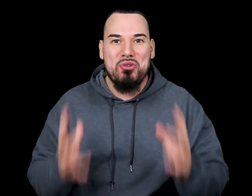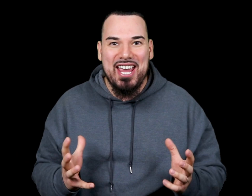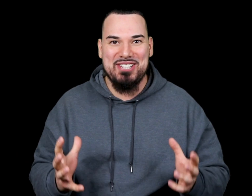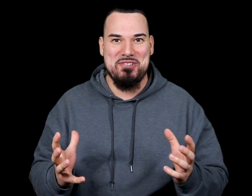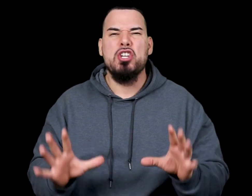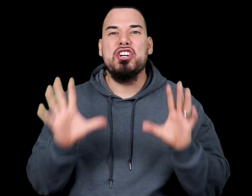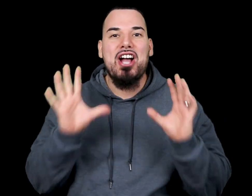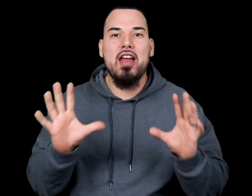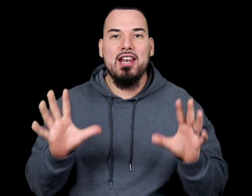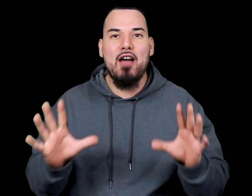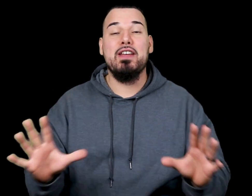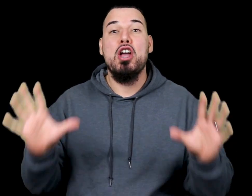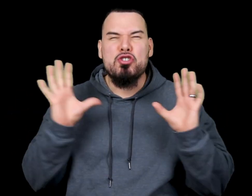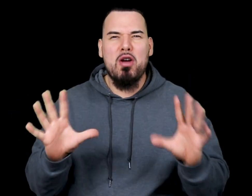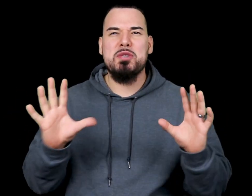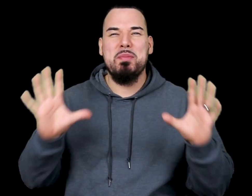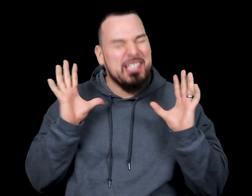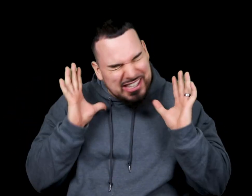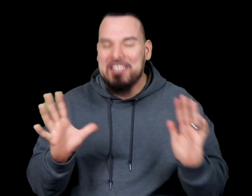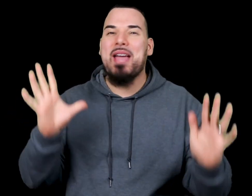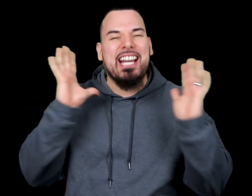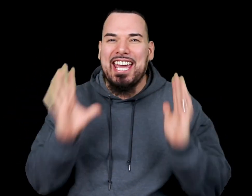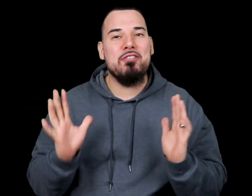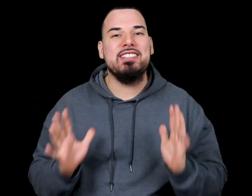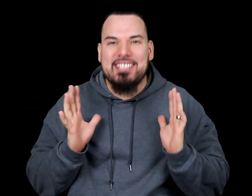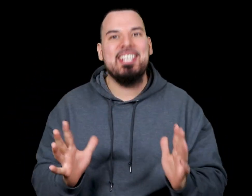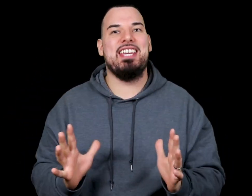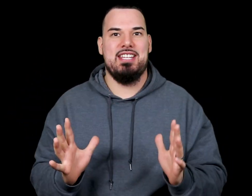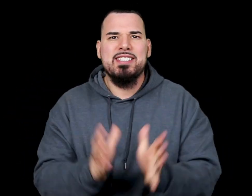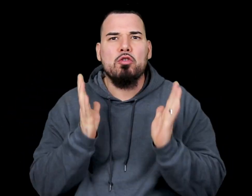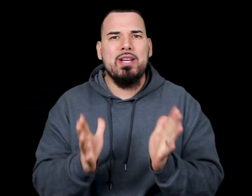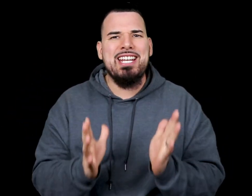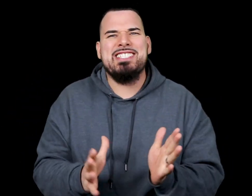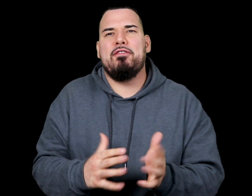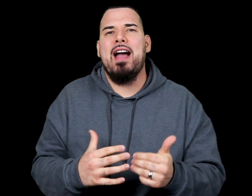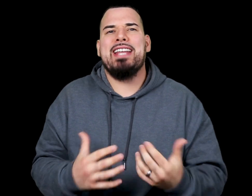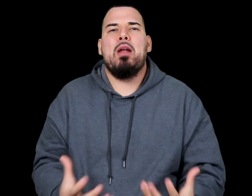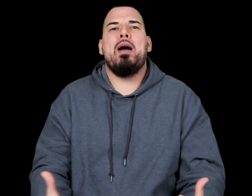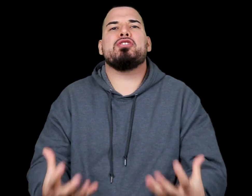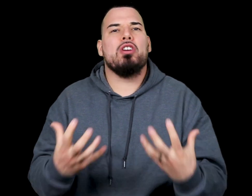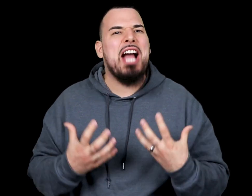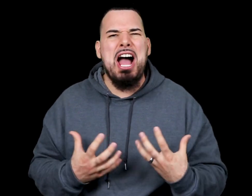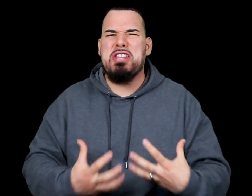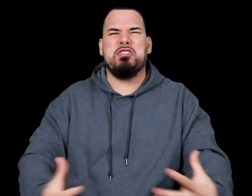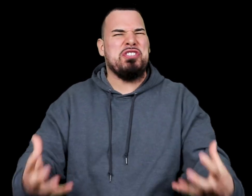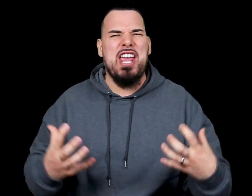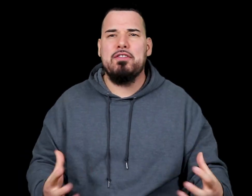greater. You're going to love it. Trust me. Believe me. I guarantee it. To read is to find out about your God, your Savior,